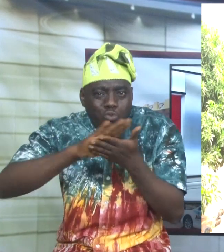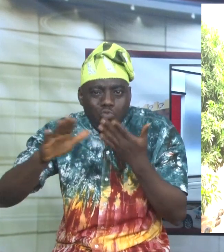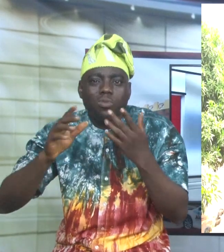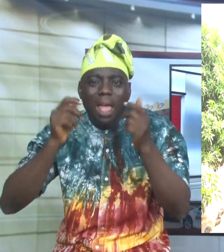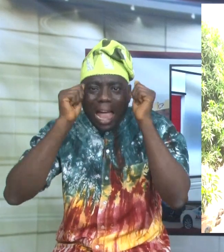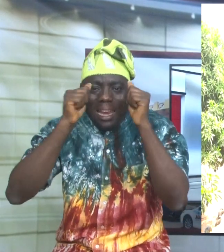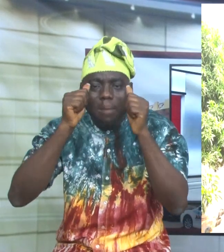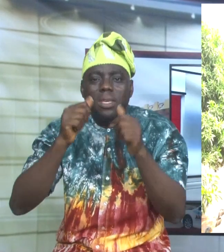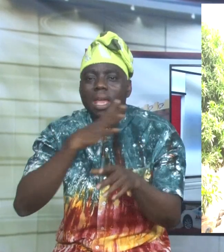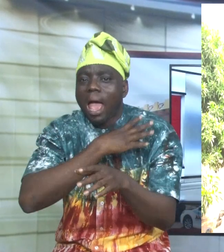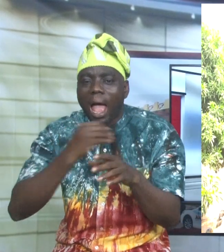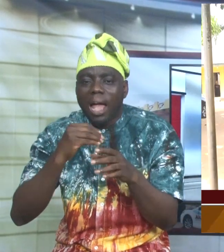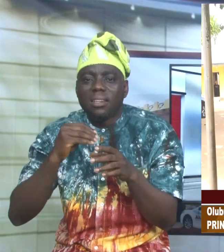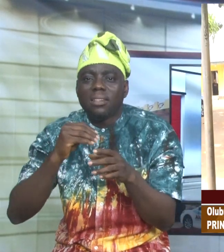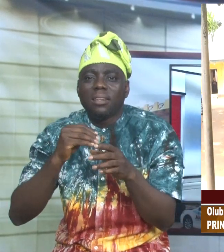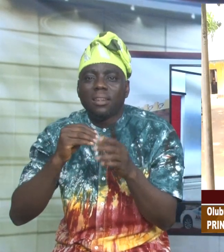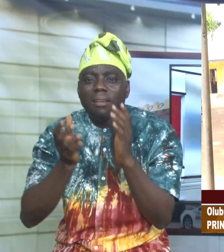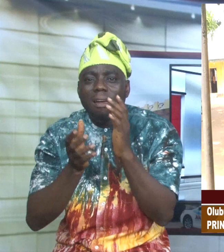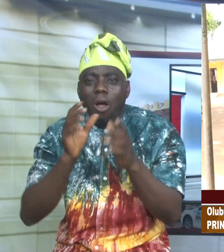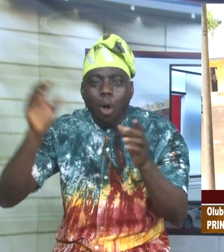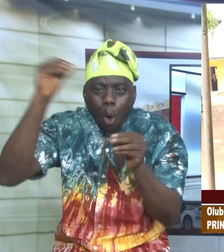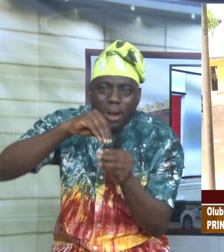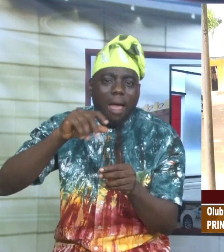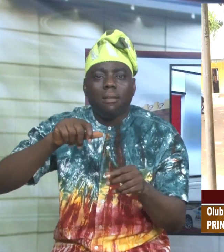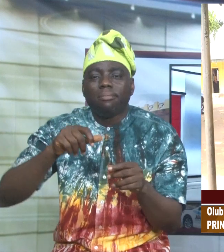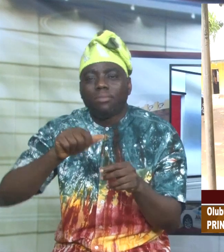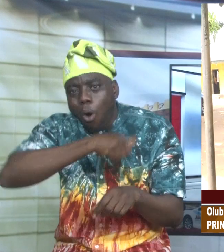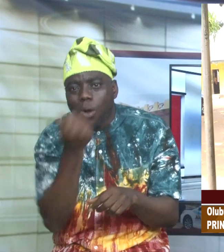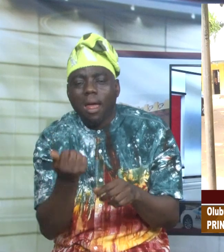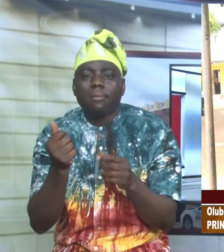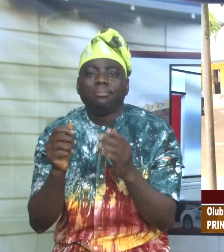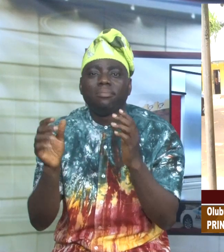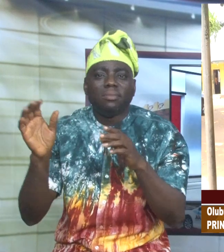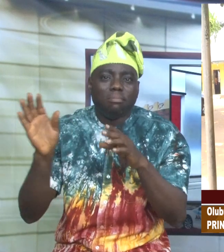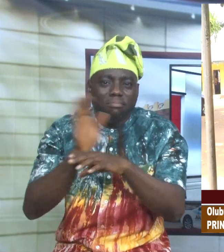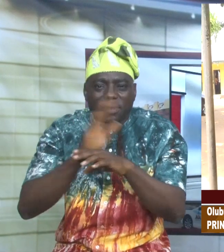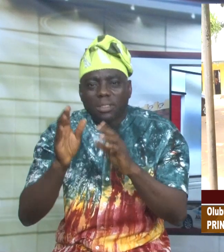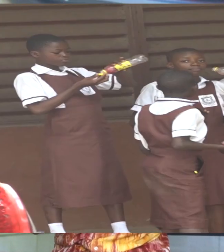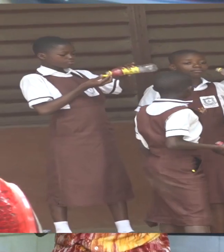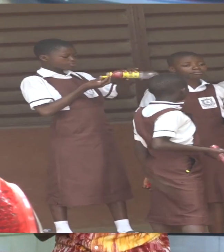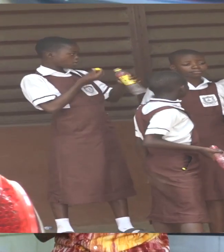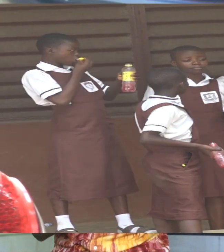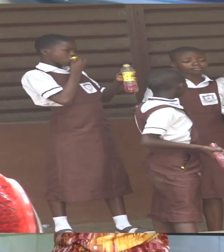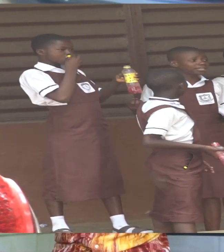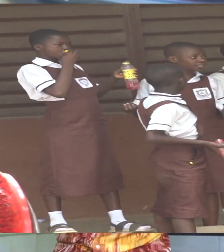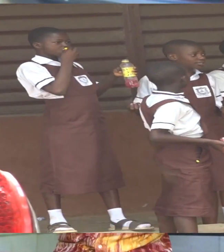academic and extracurricular activities. The schools that were visited had a good percentage of